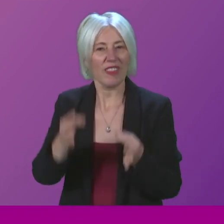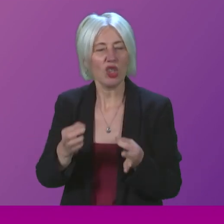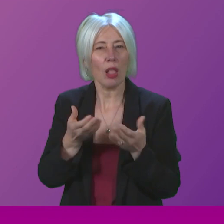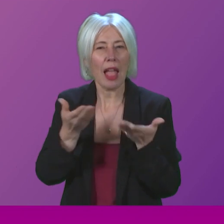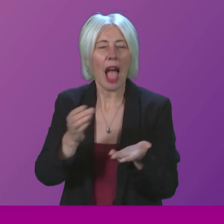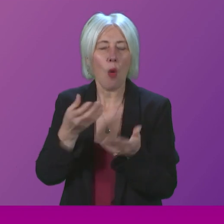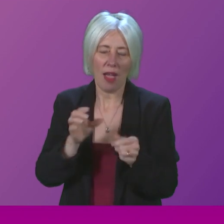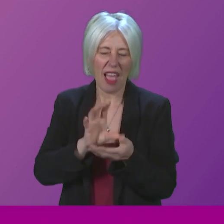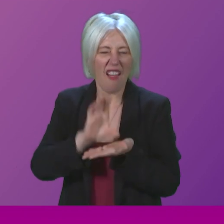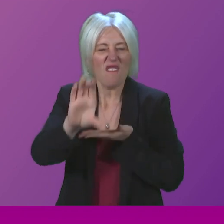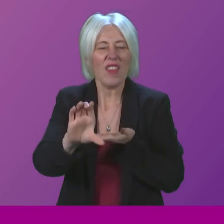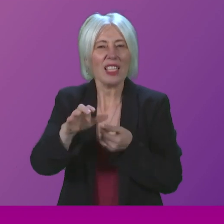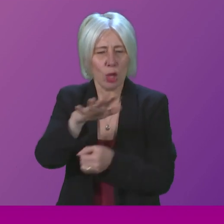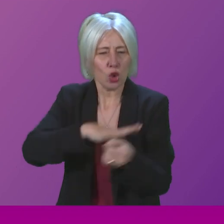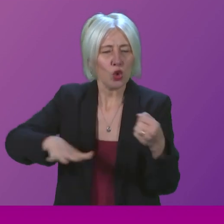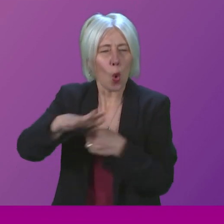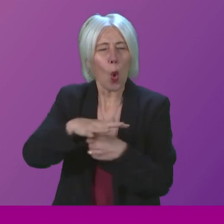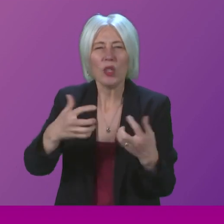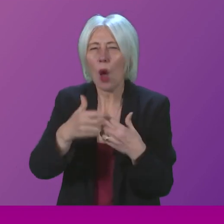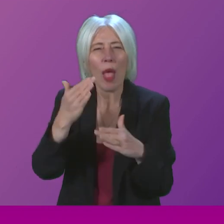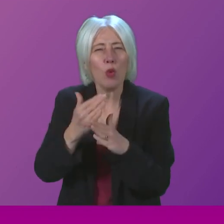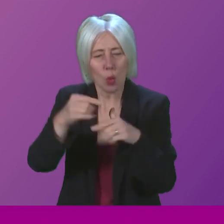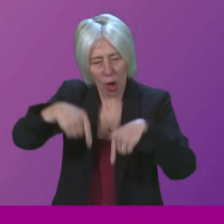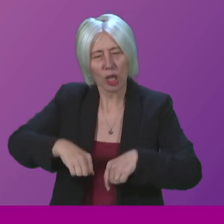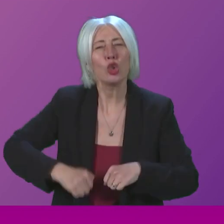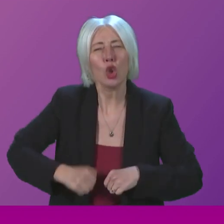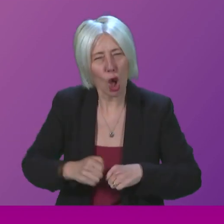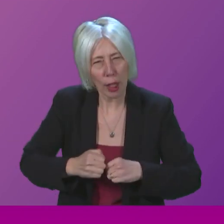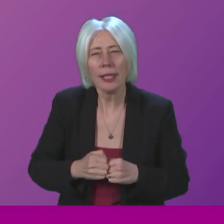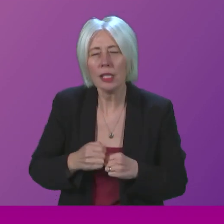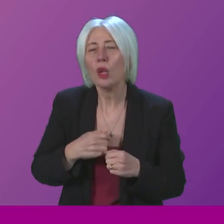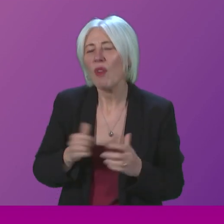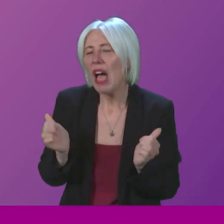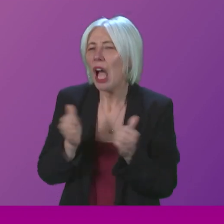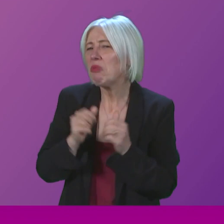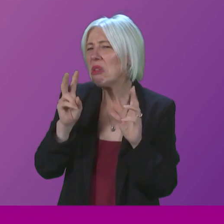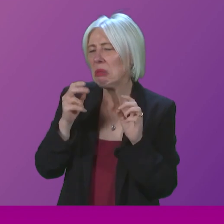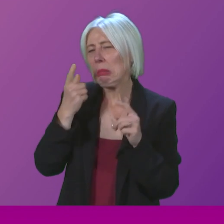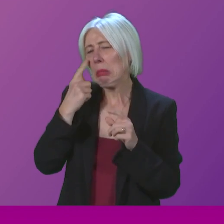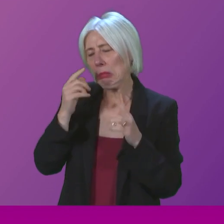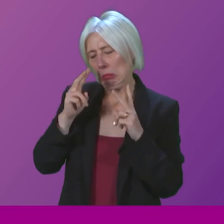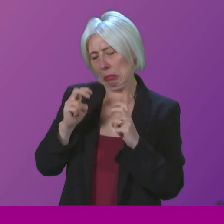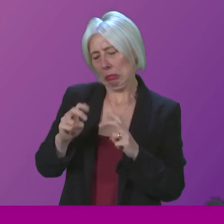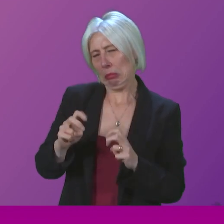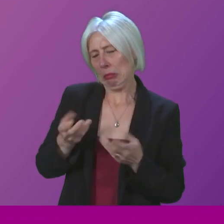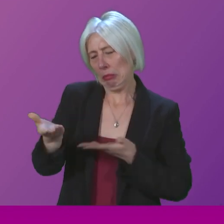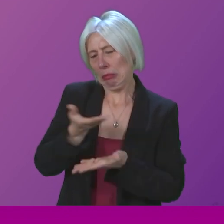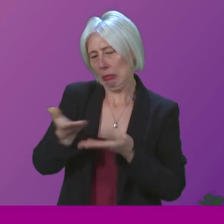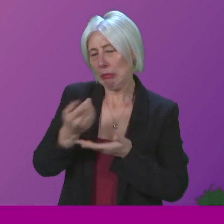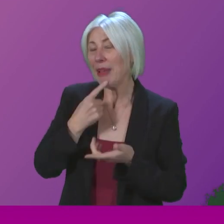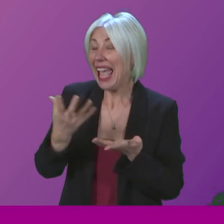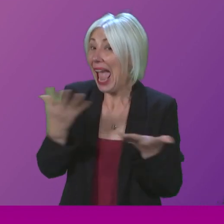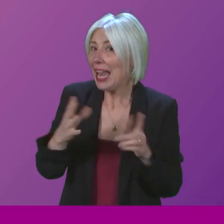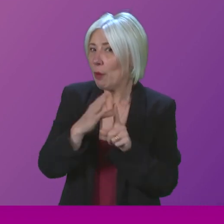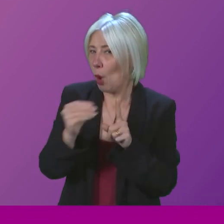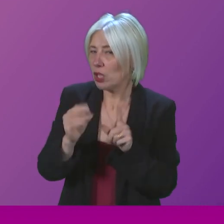investment zones might work in Scotland. We have agreed to exploratory discussions, but we have also emphasised that any model would